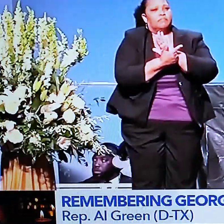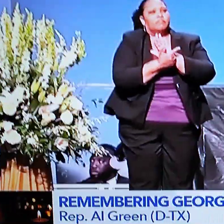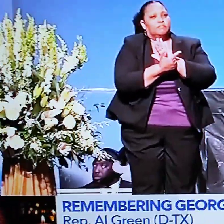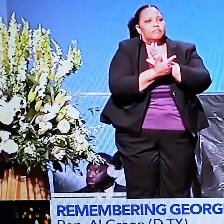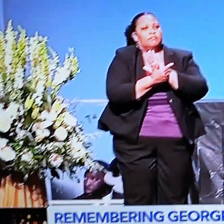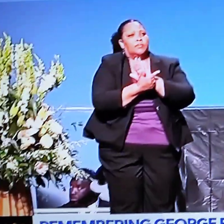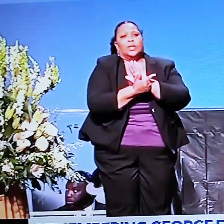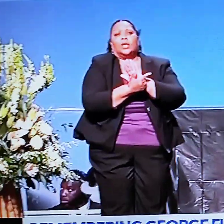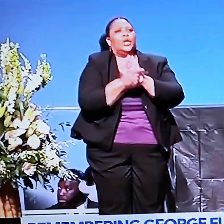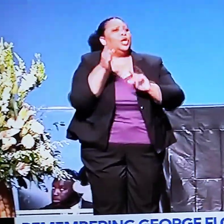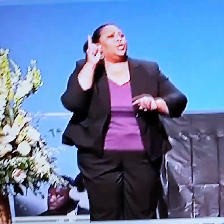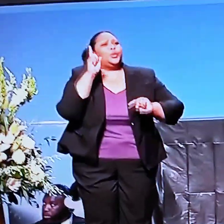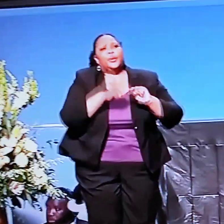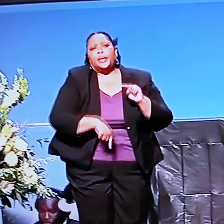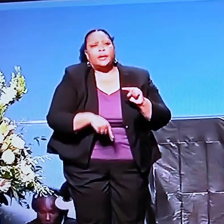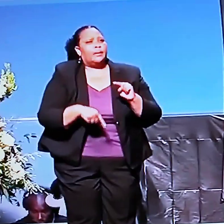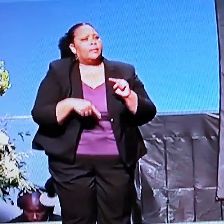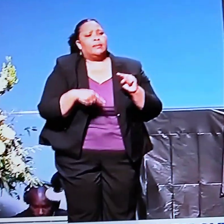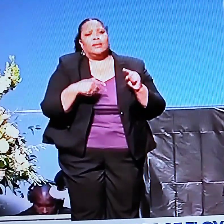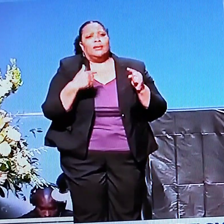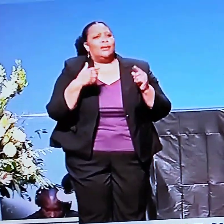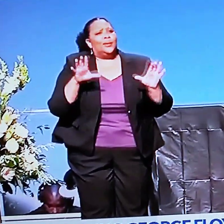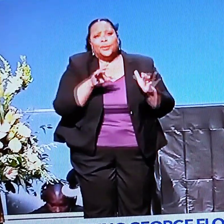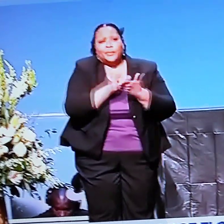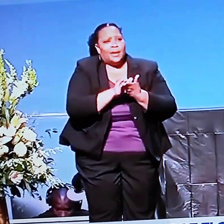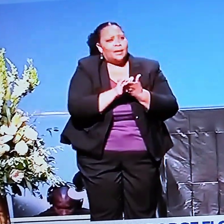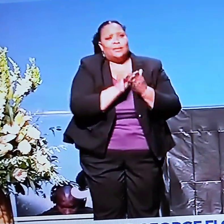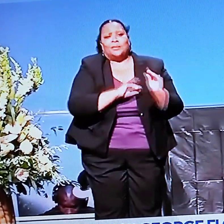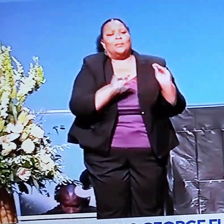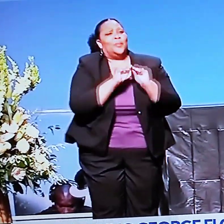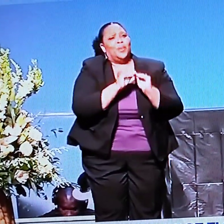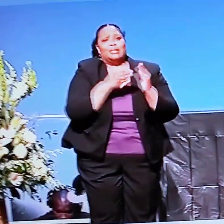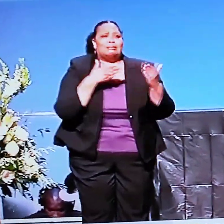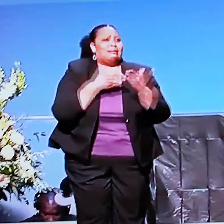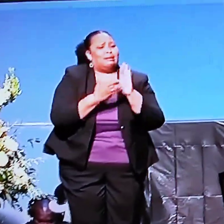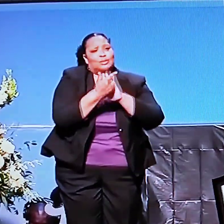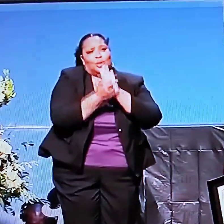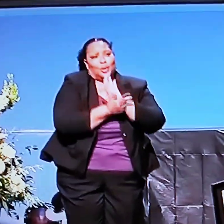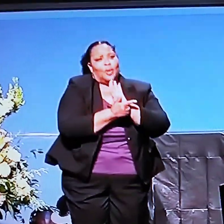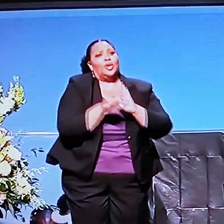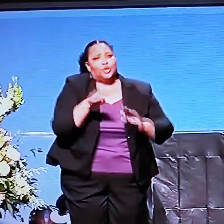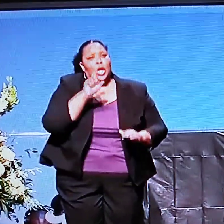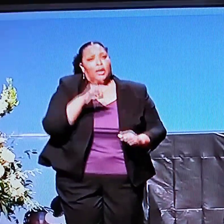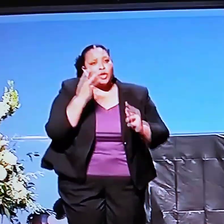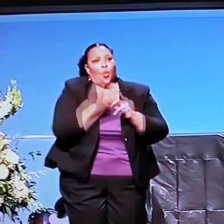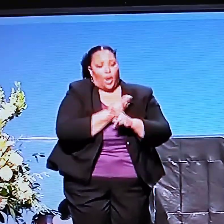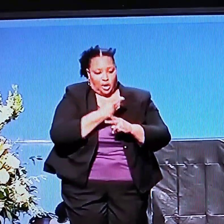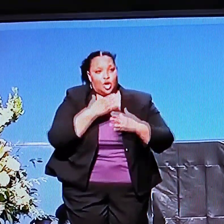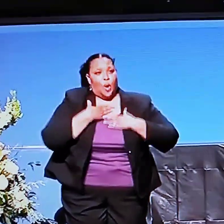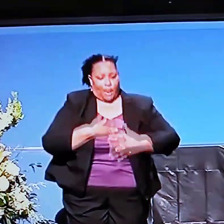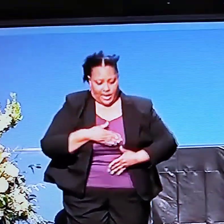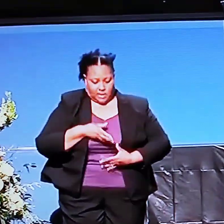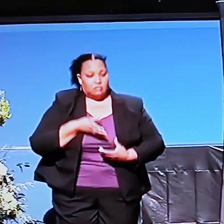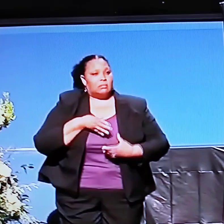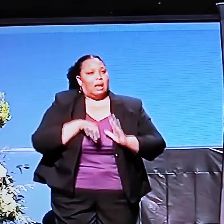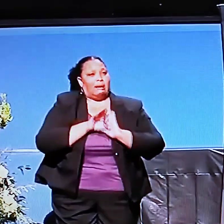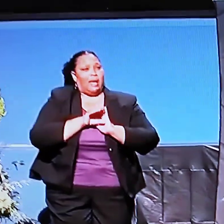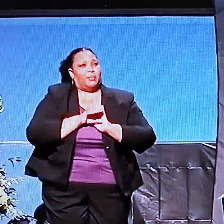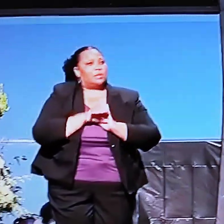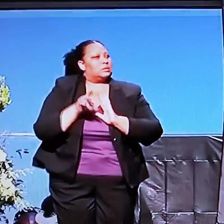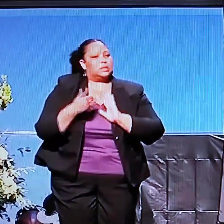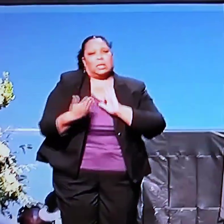You can't have a no knock law. It's against the law. You're going to have to wear your body cameras. It's against the law.